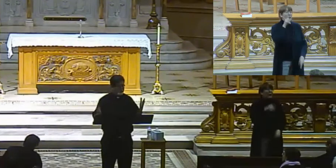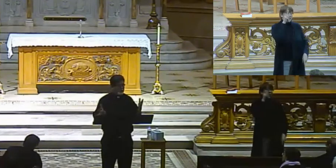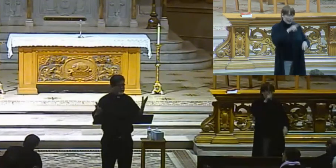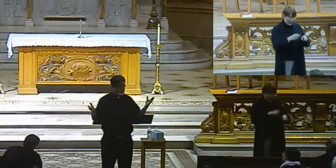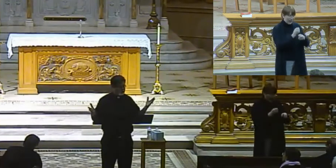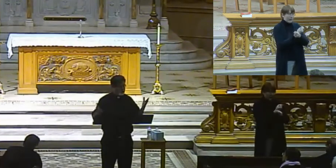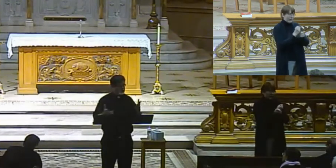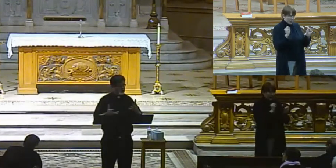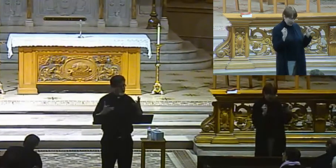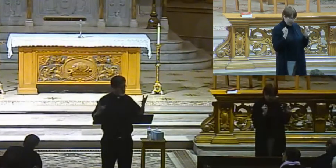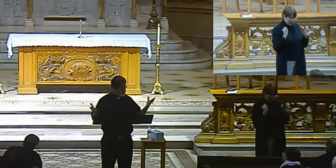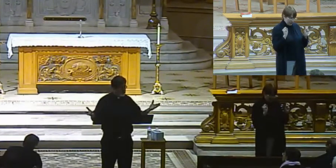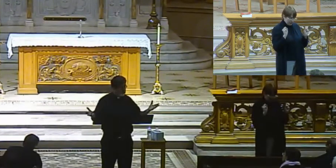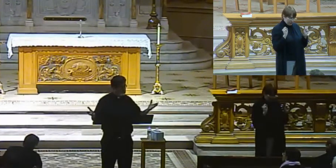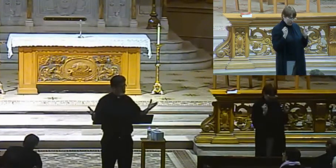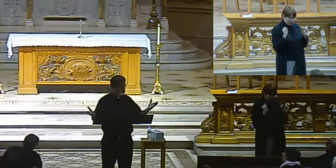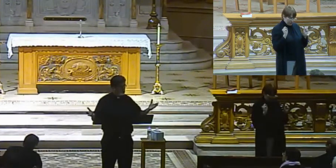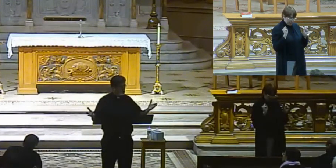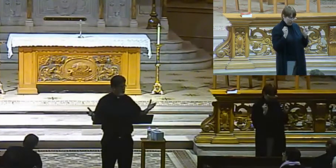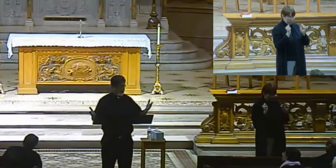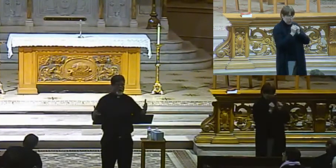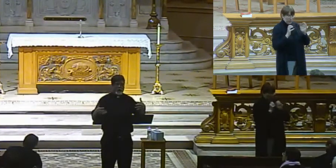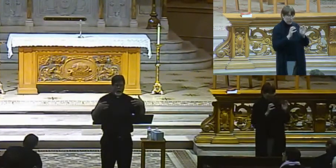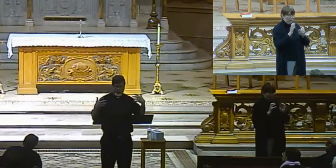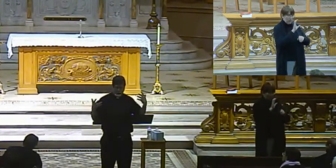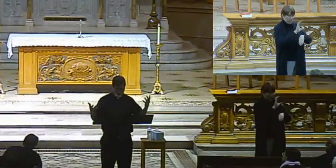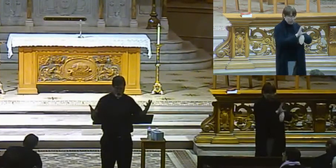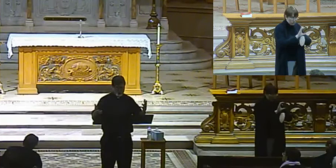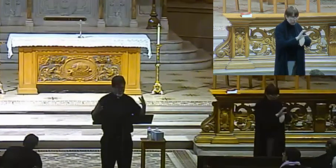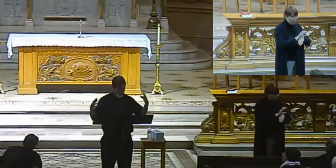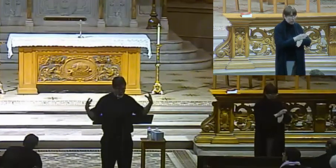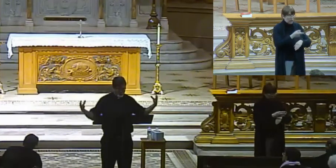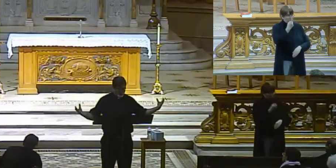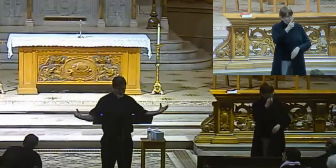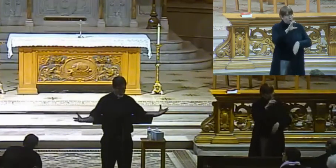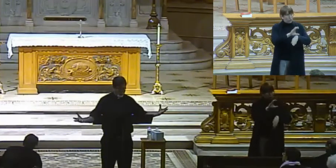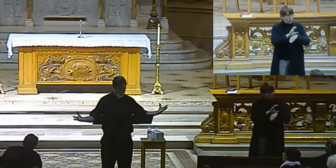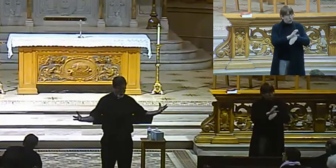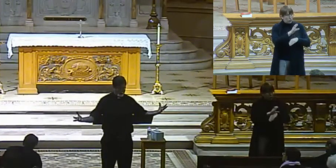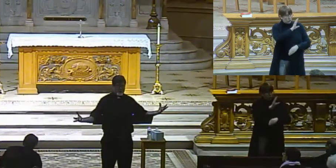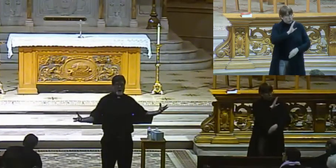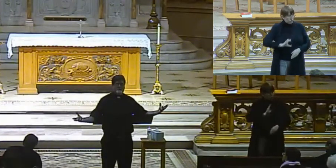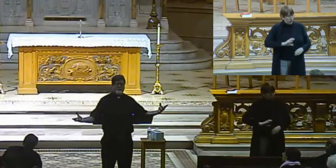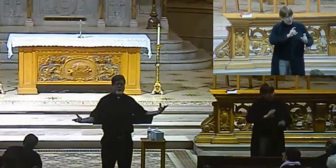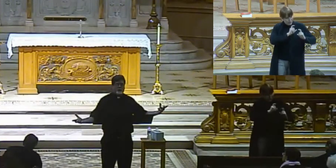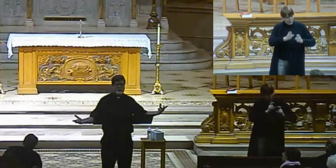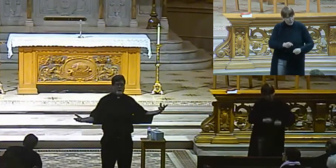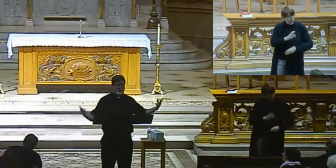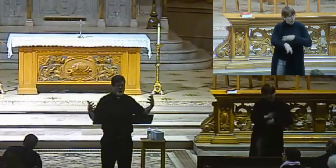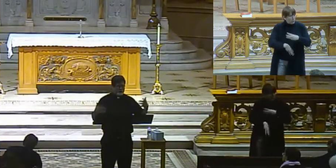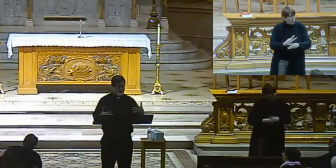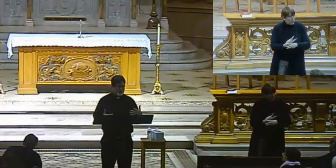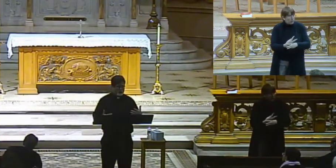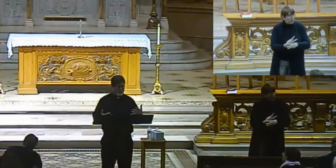There is one church that Christ has given to the world, and so, but there are ways of being part of the church